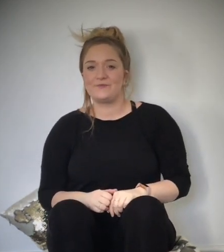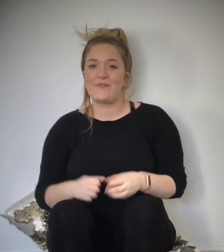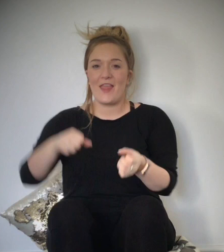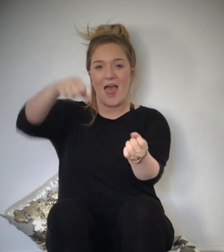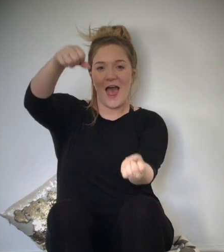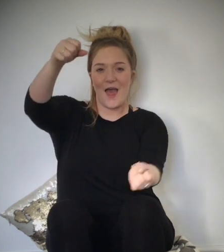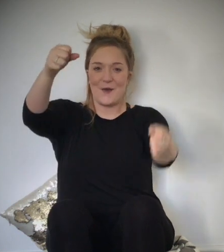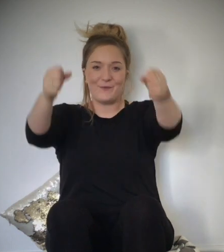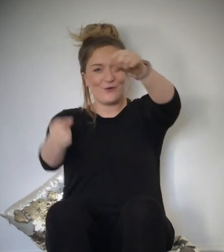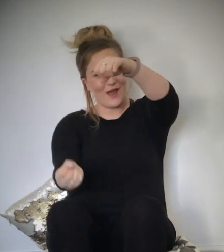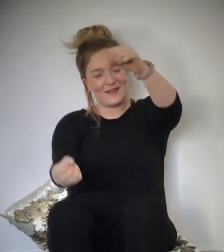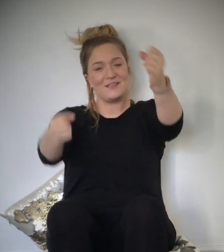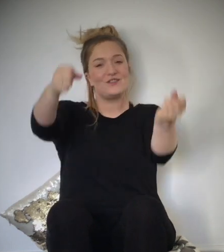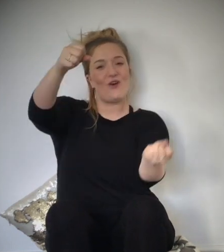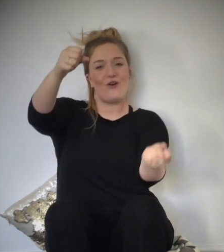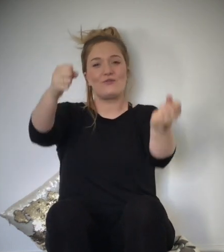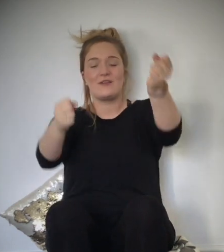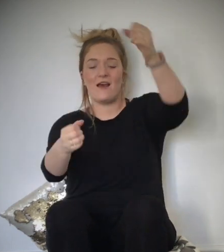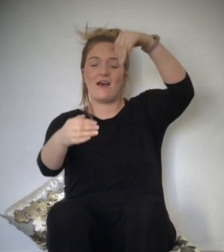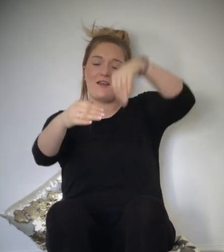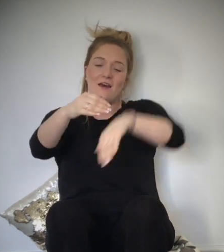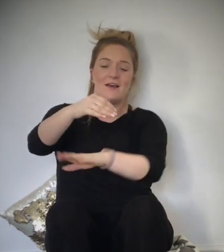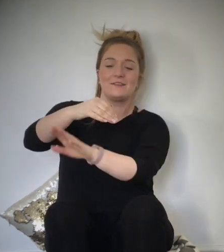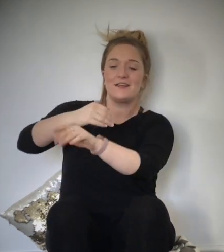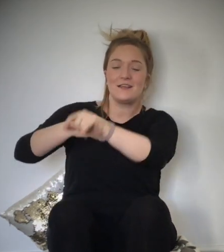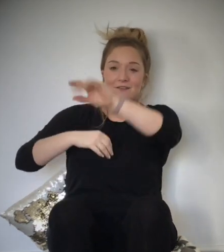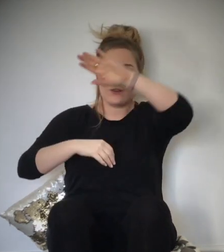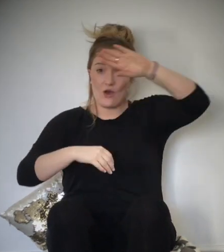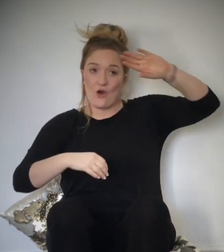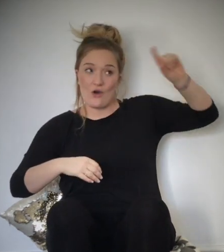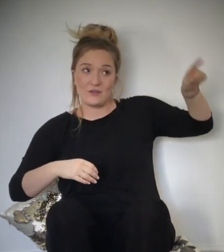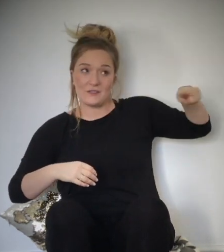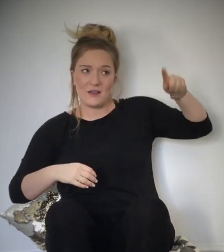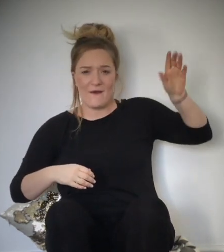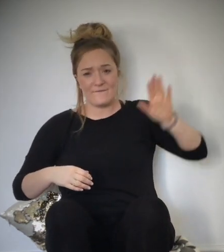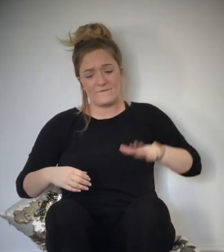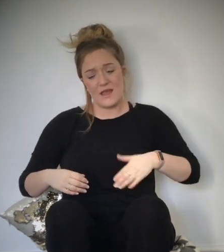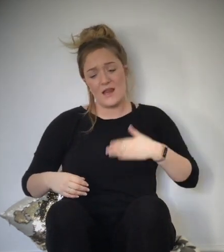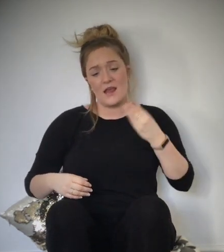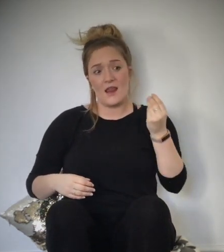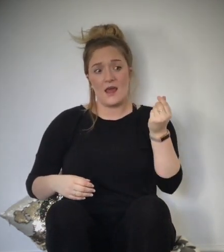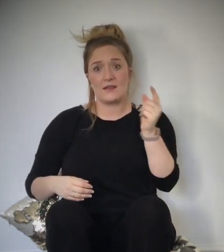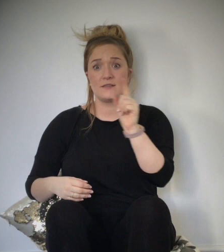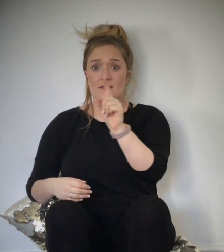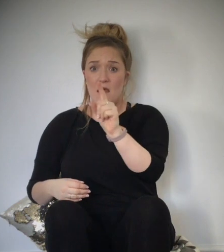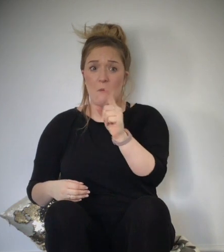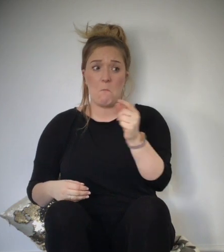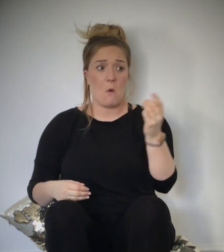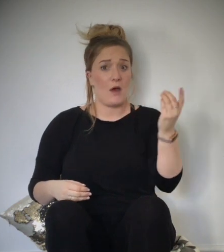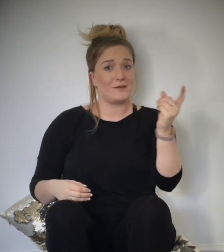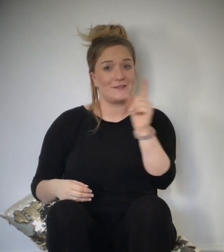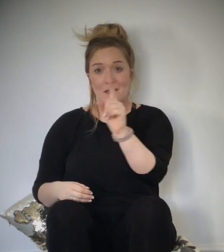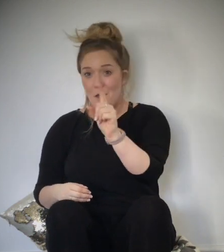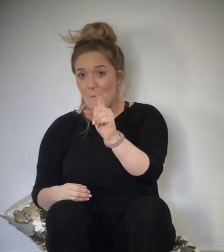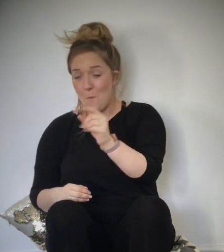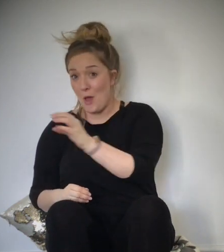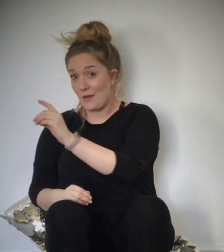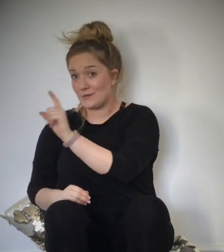I'll be riding shotgun underneath the hot sun Feeling like a someone, a someone, a